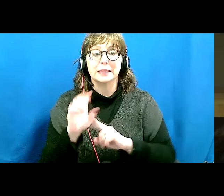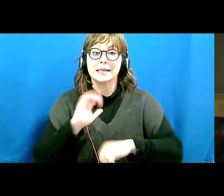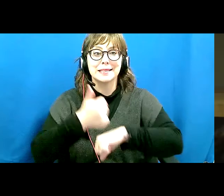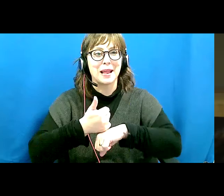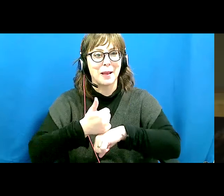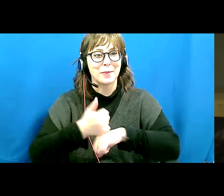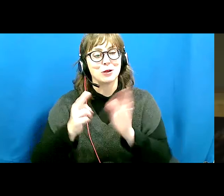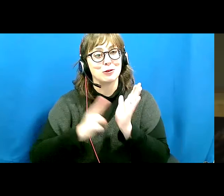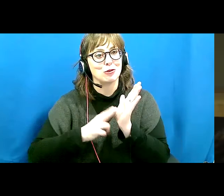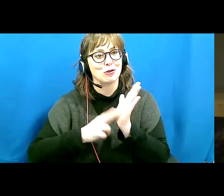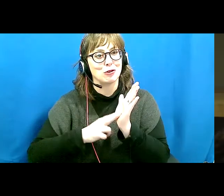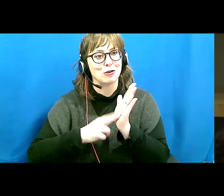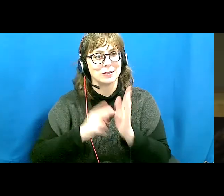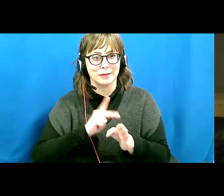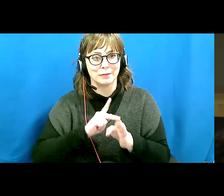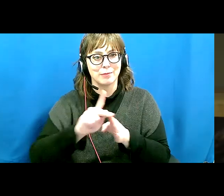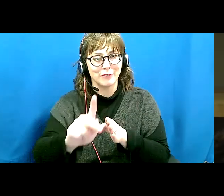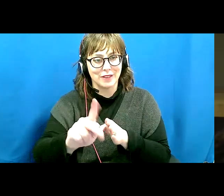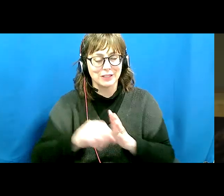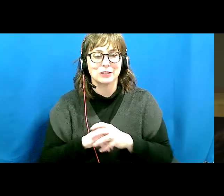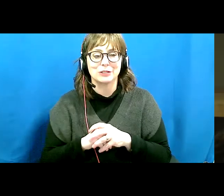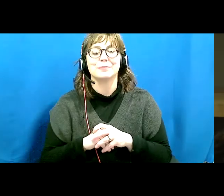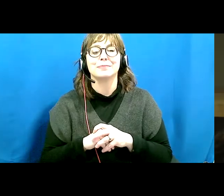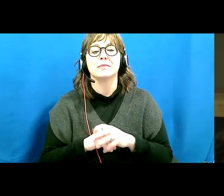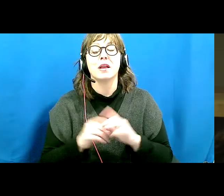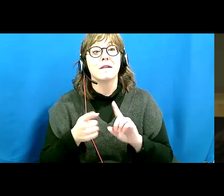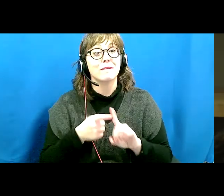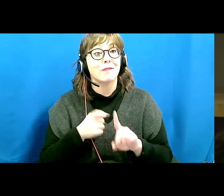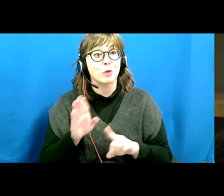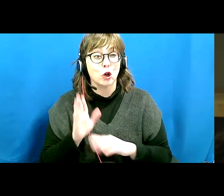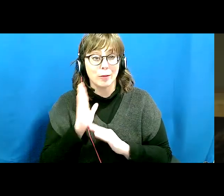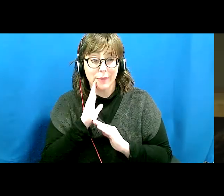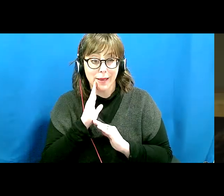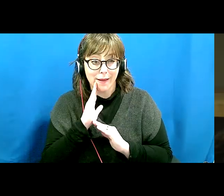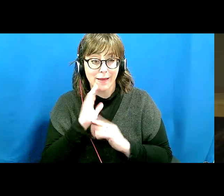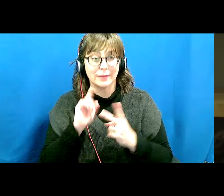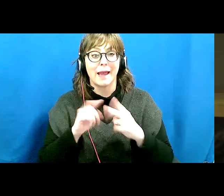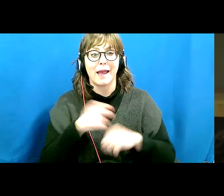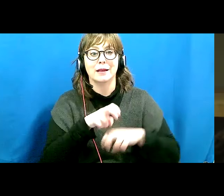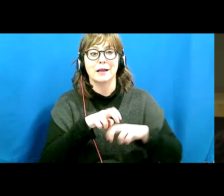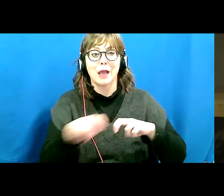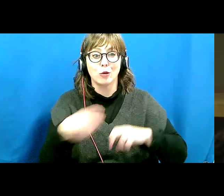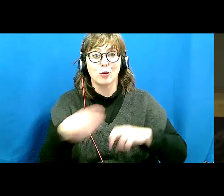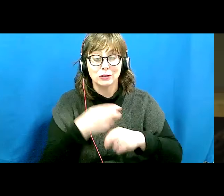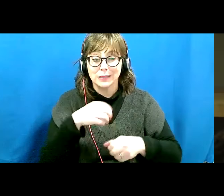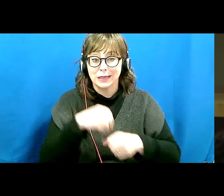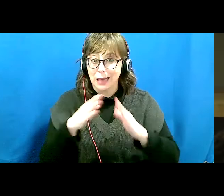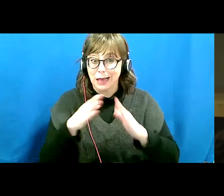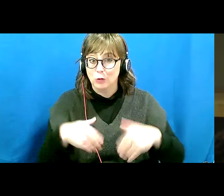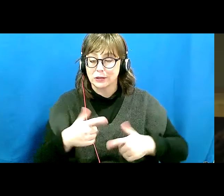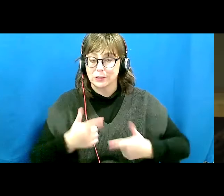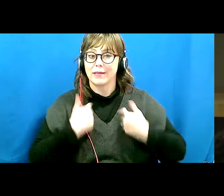profession, and she founded it from her bed and her couch in her house in London.